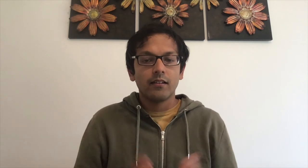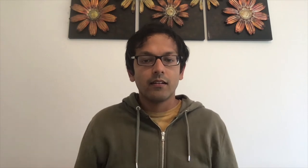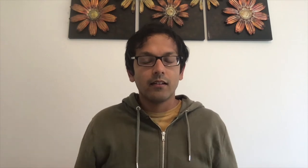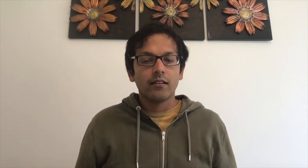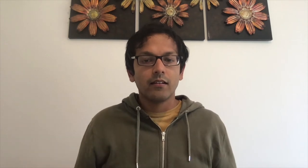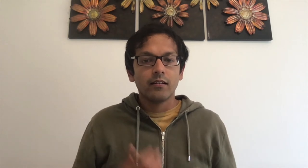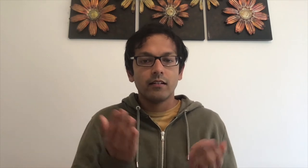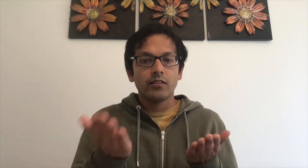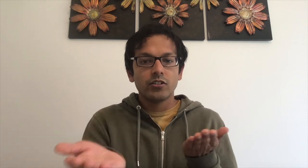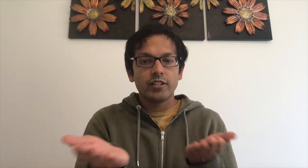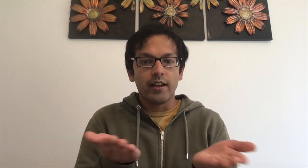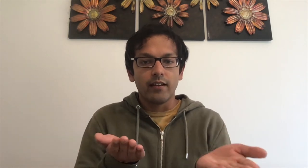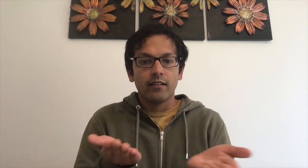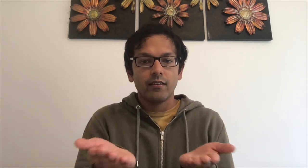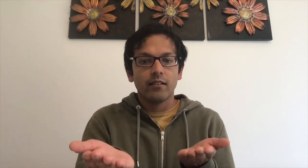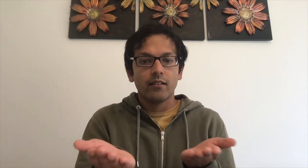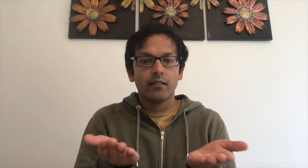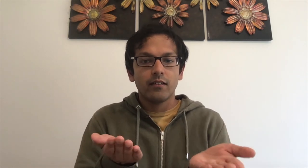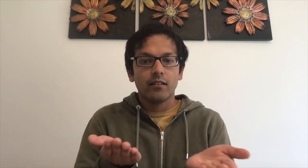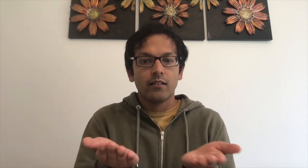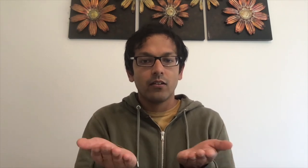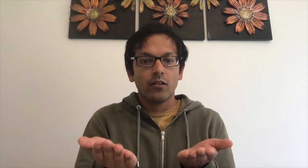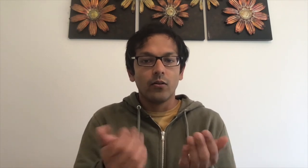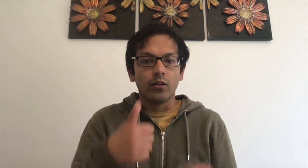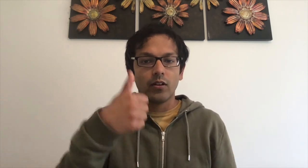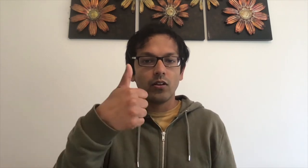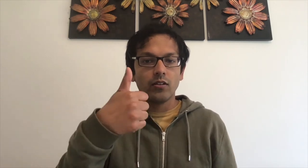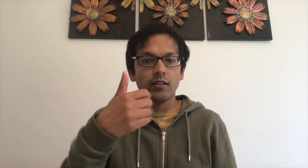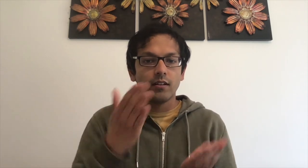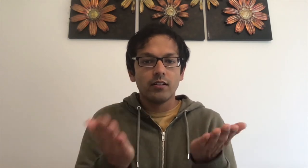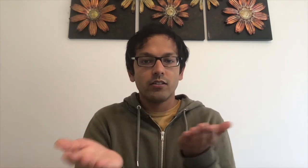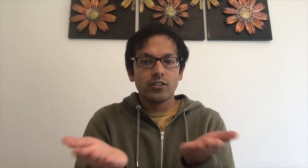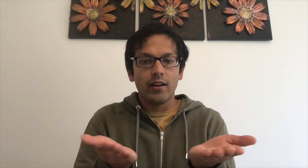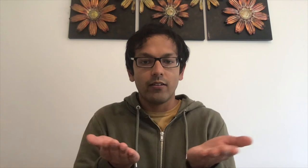Share. Good, sharing.